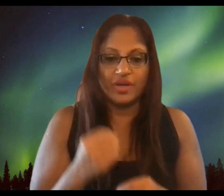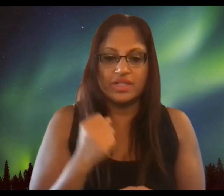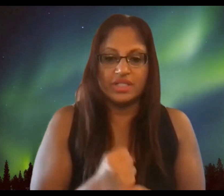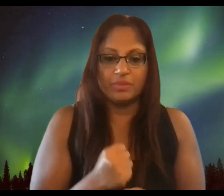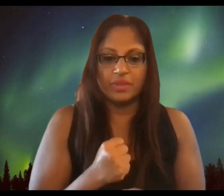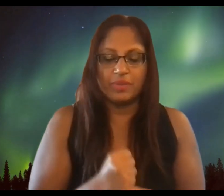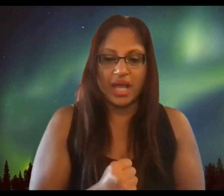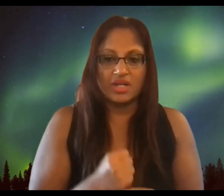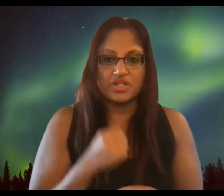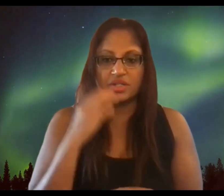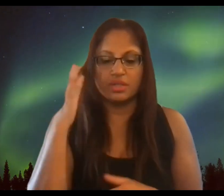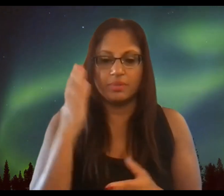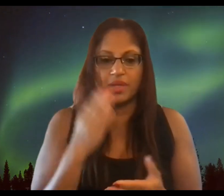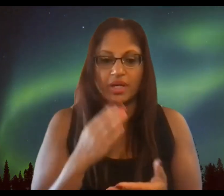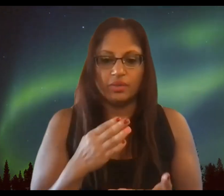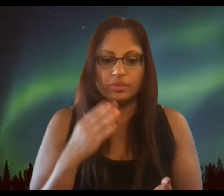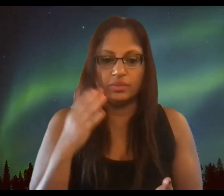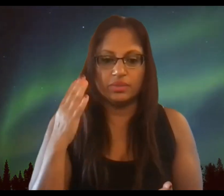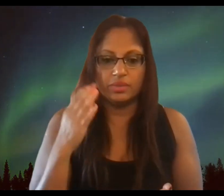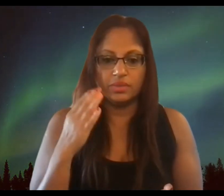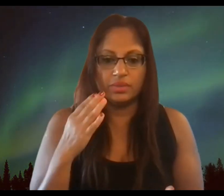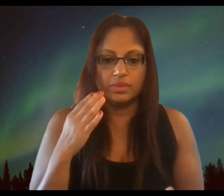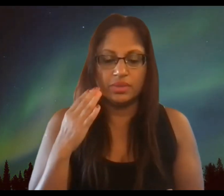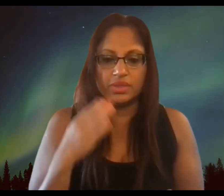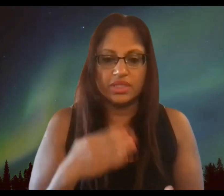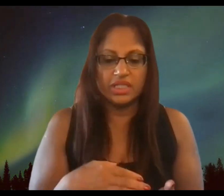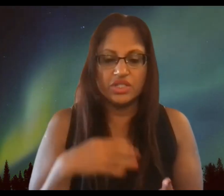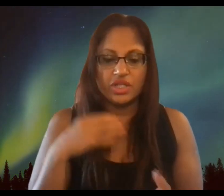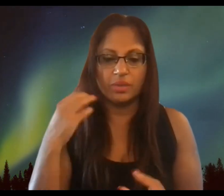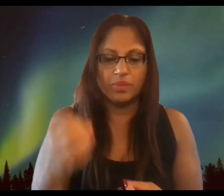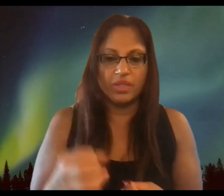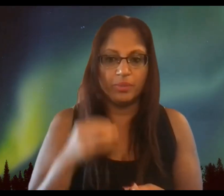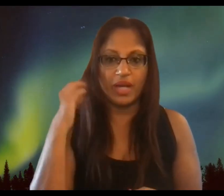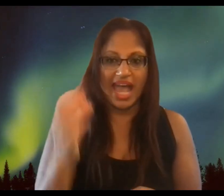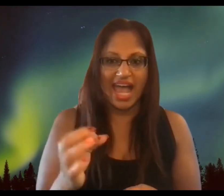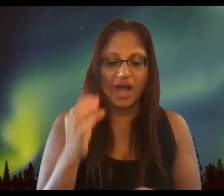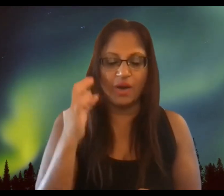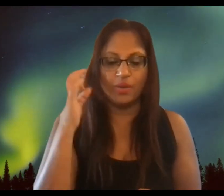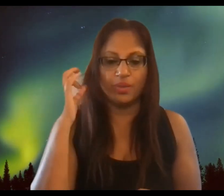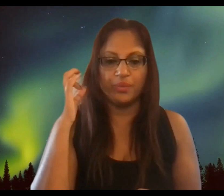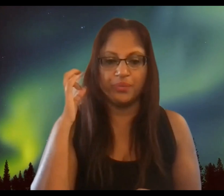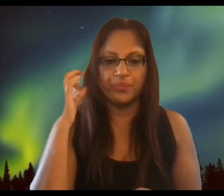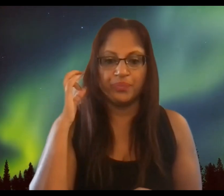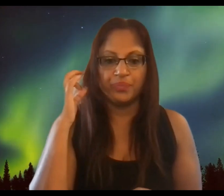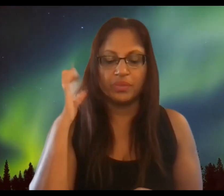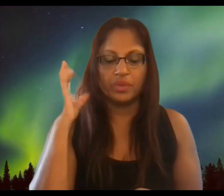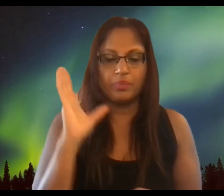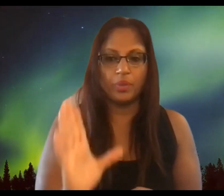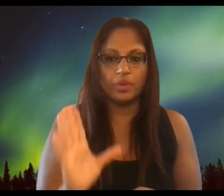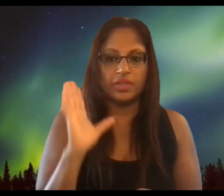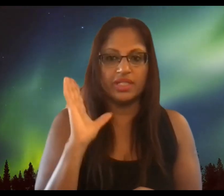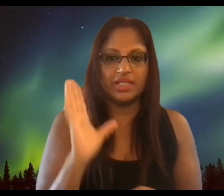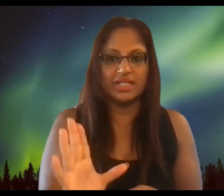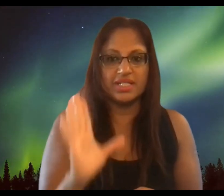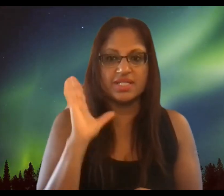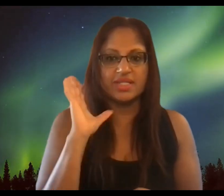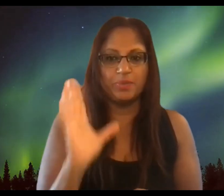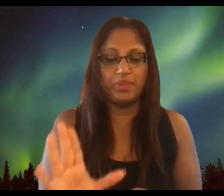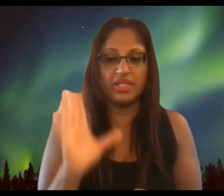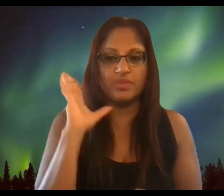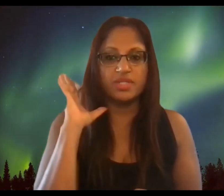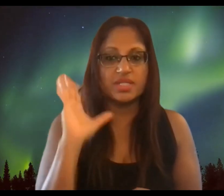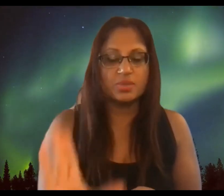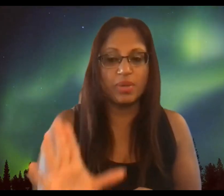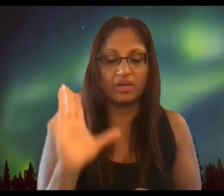i'm very deeply passionate about teaching people how important it is